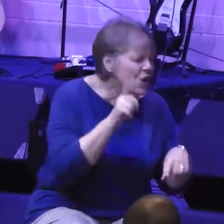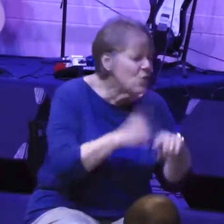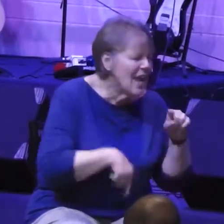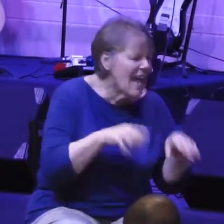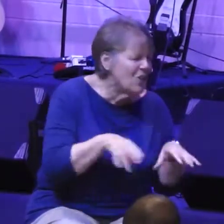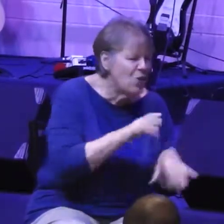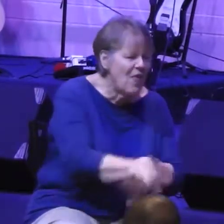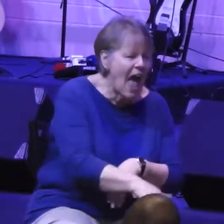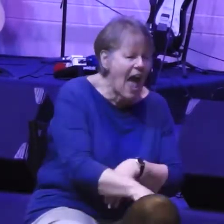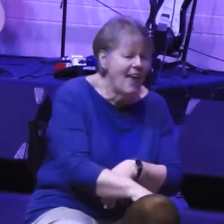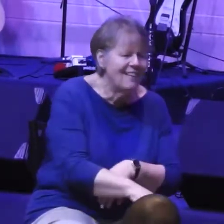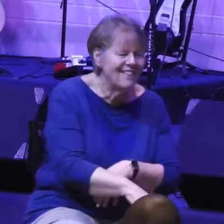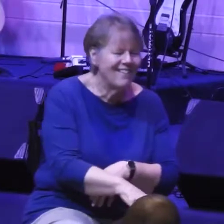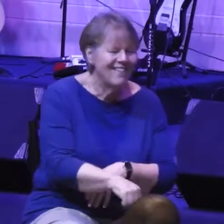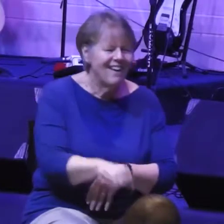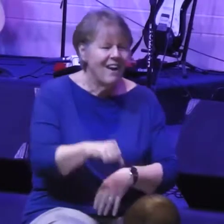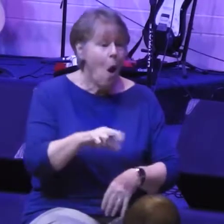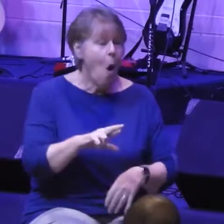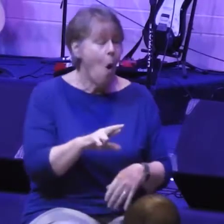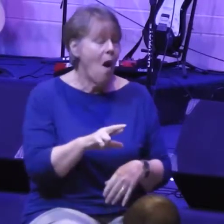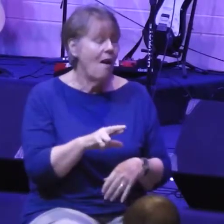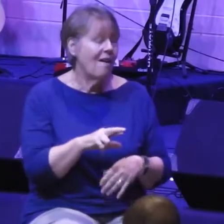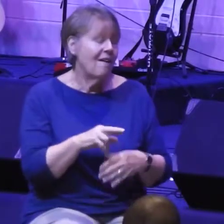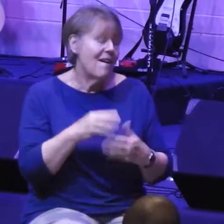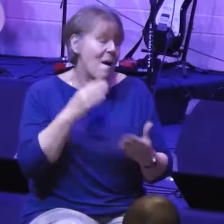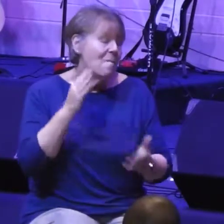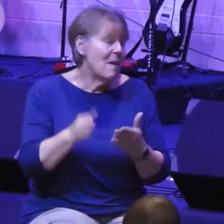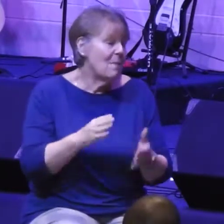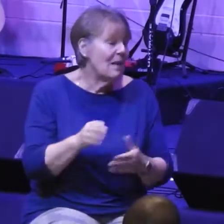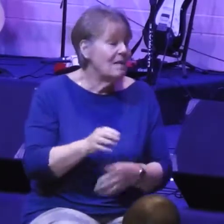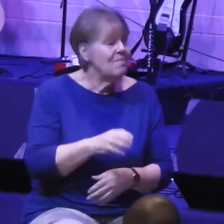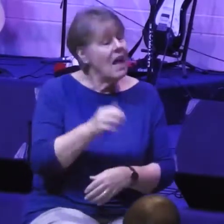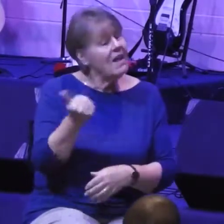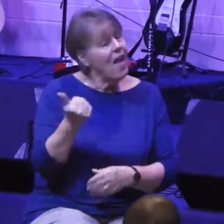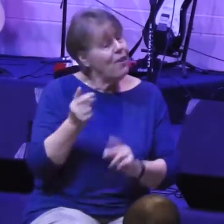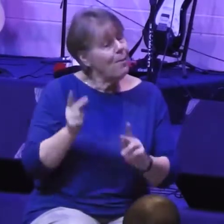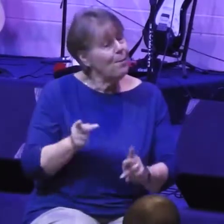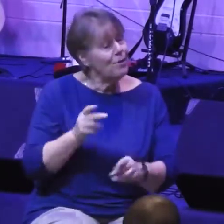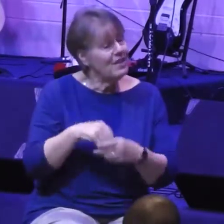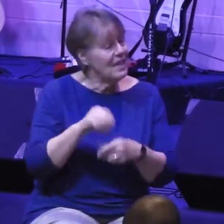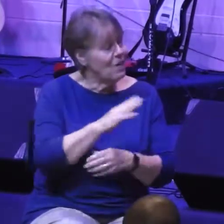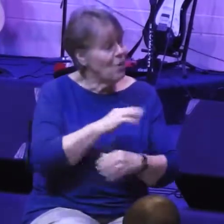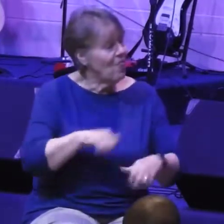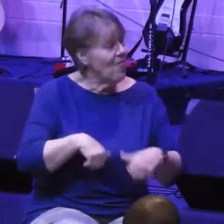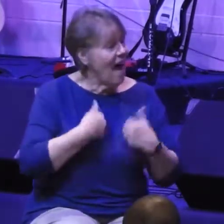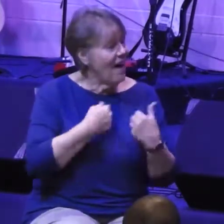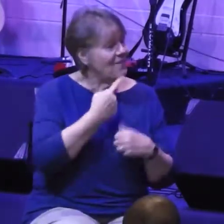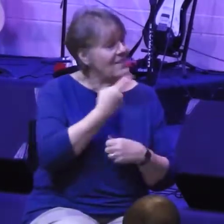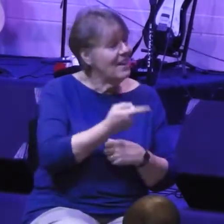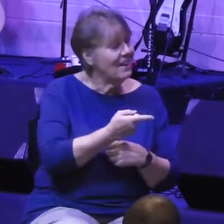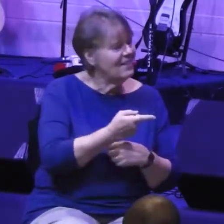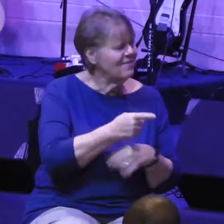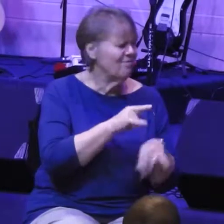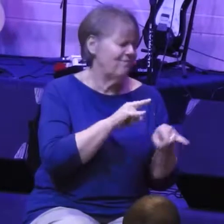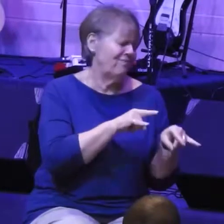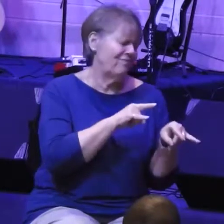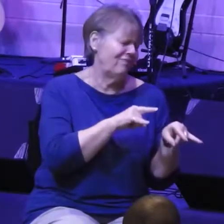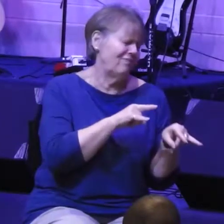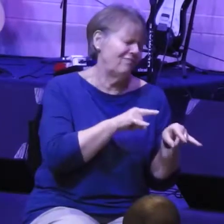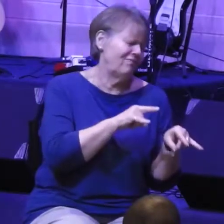your own mind because you've got the health to not do that, somebody in your life speaks out and ridicules you.